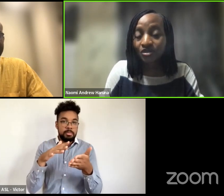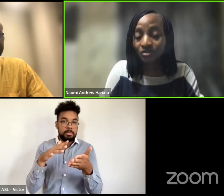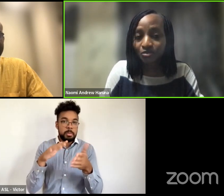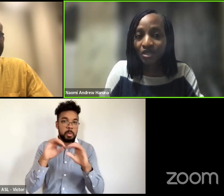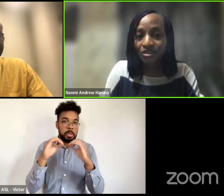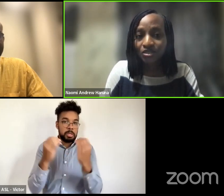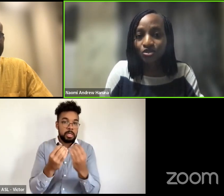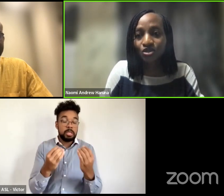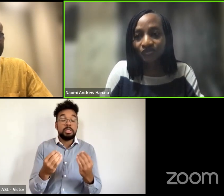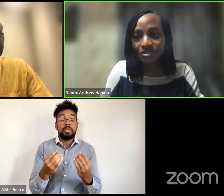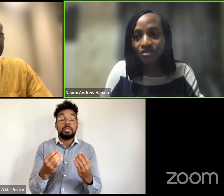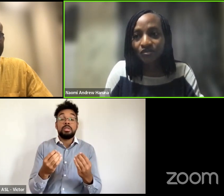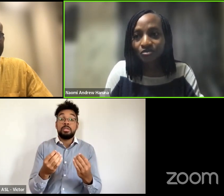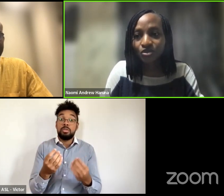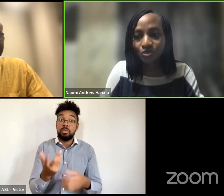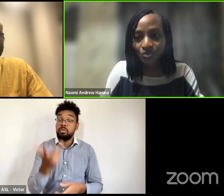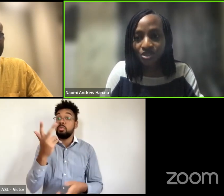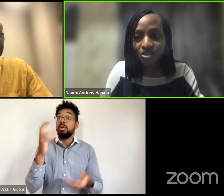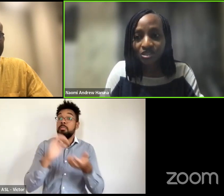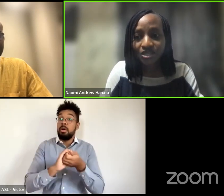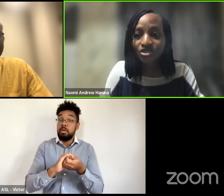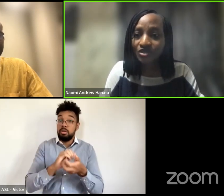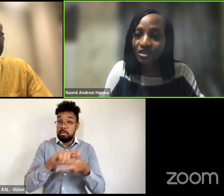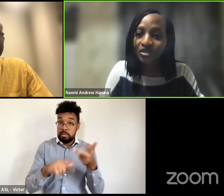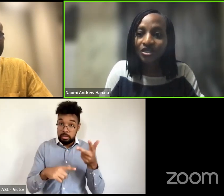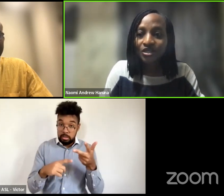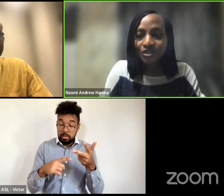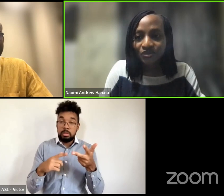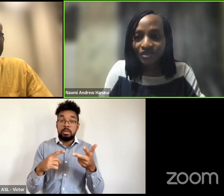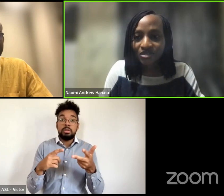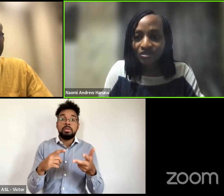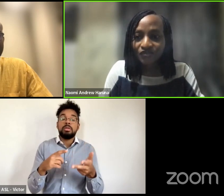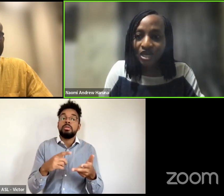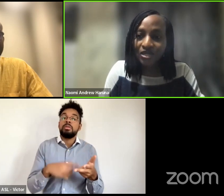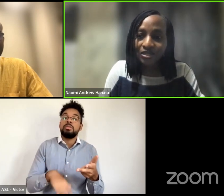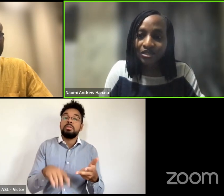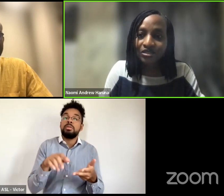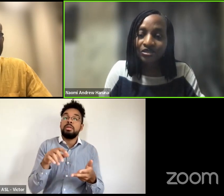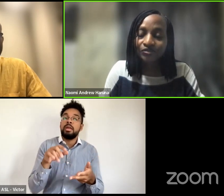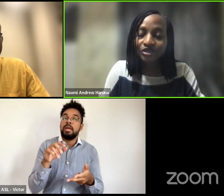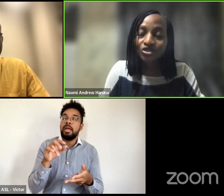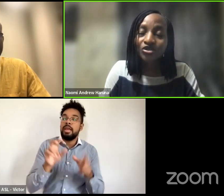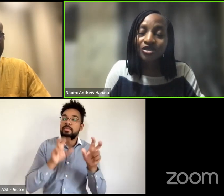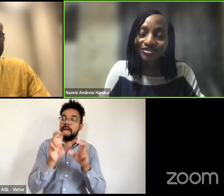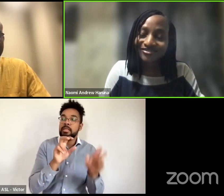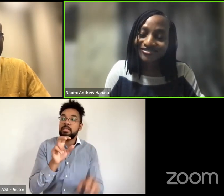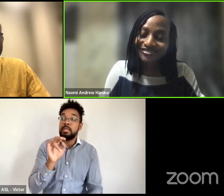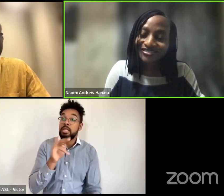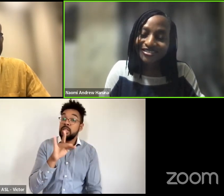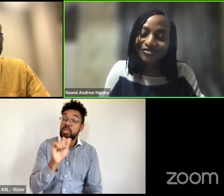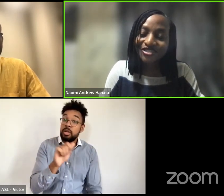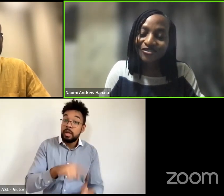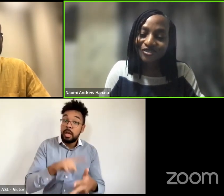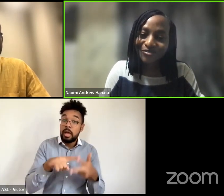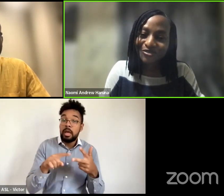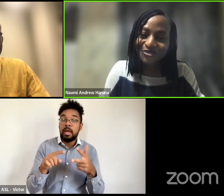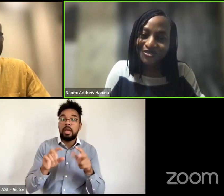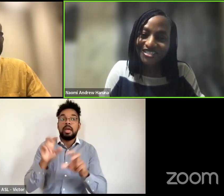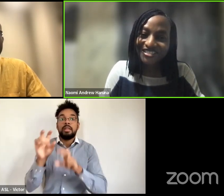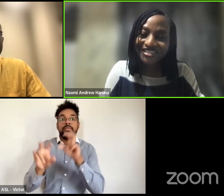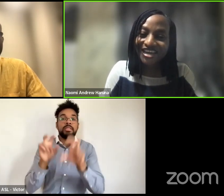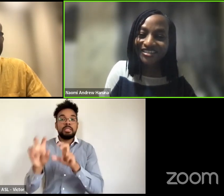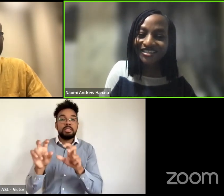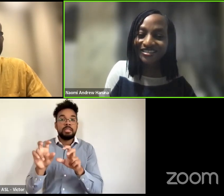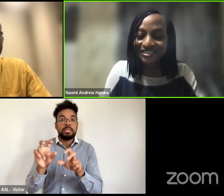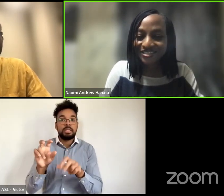three partners so university of mid degree which is in nigeria university of ghana sorry university of kip